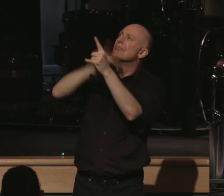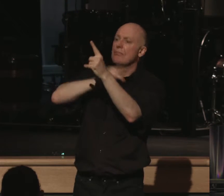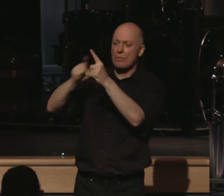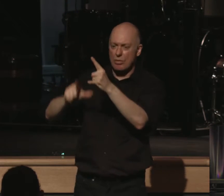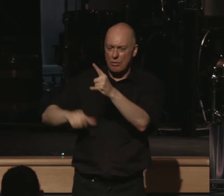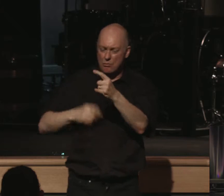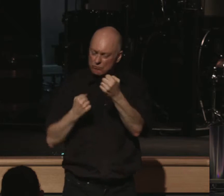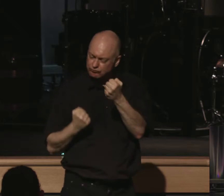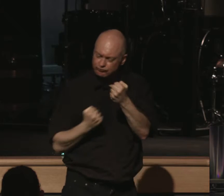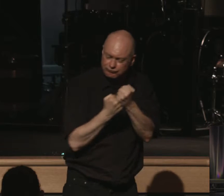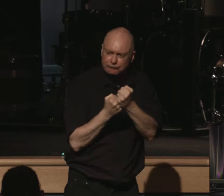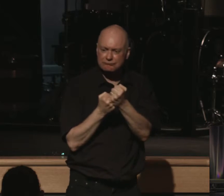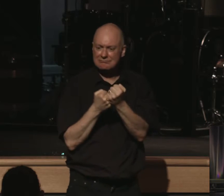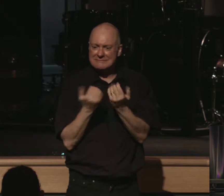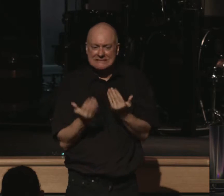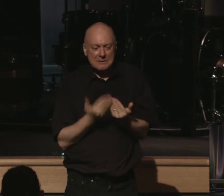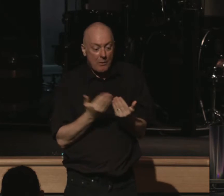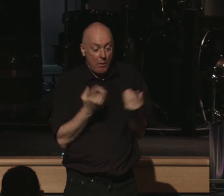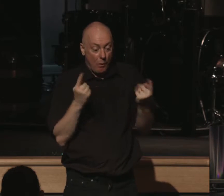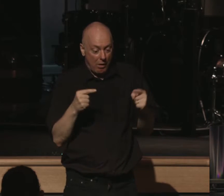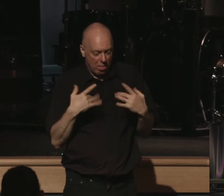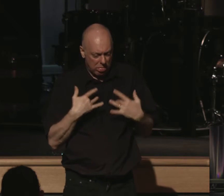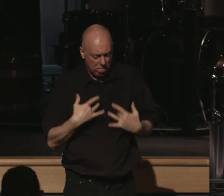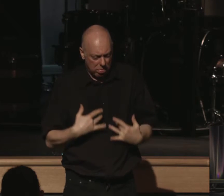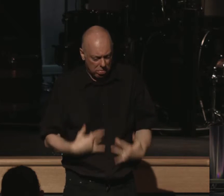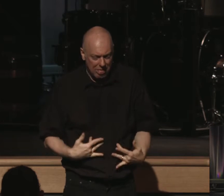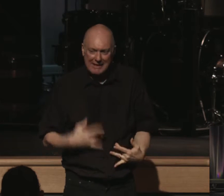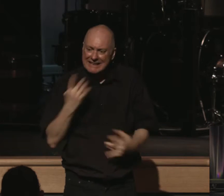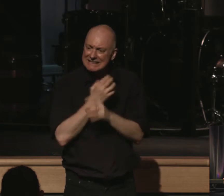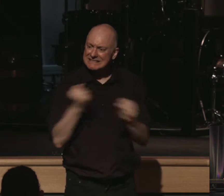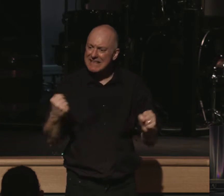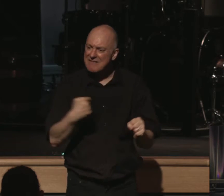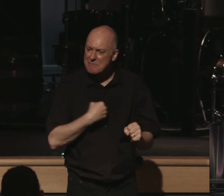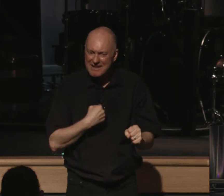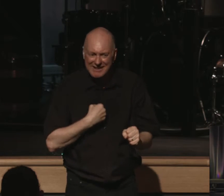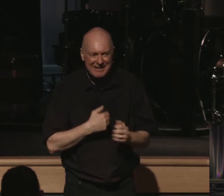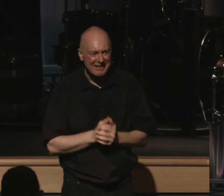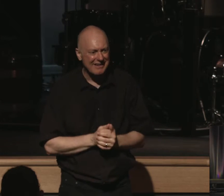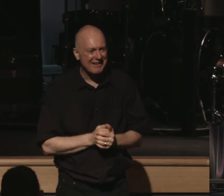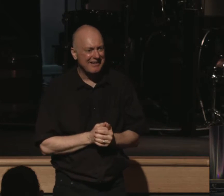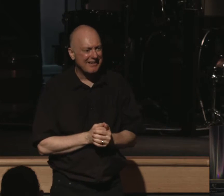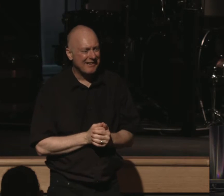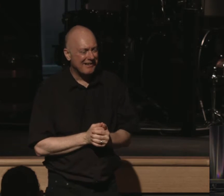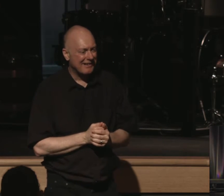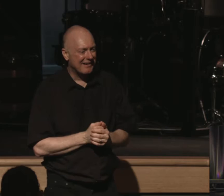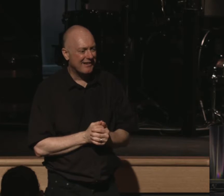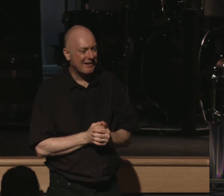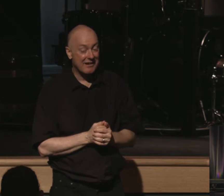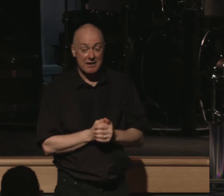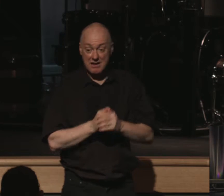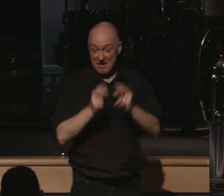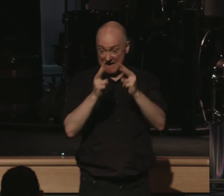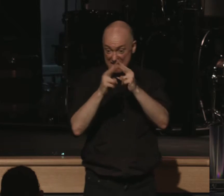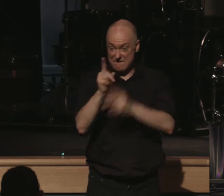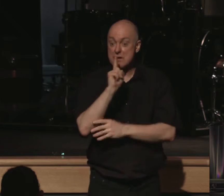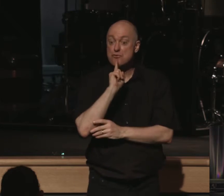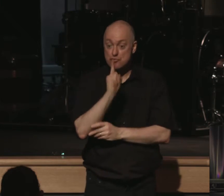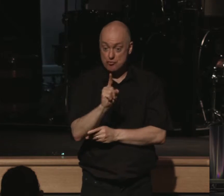preserves the simple. And when I was brought low, he saved me. You know, it's very true in our